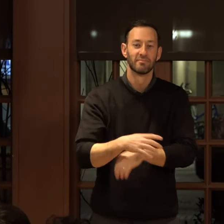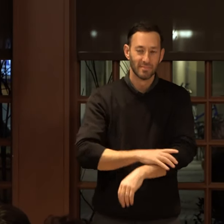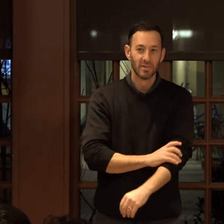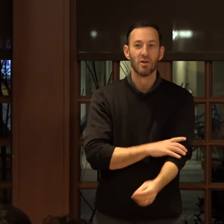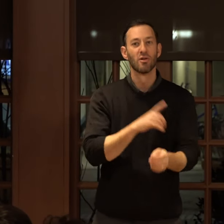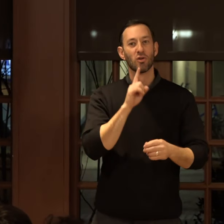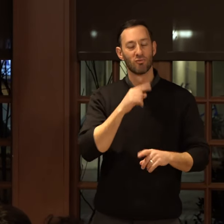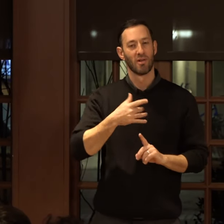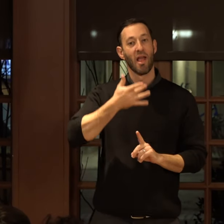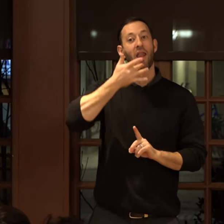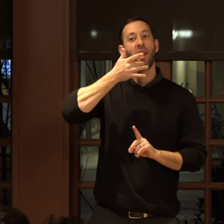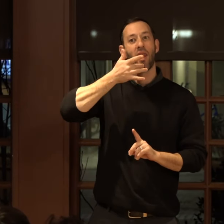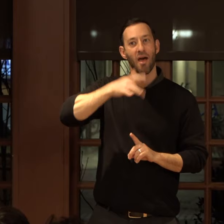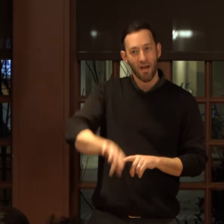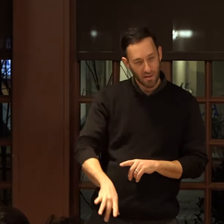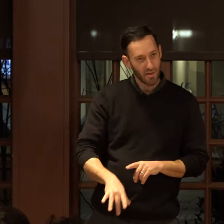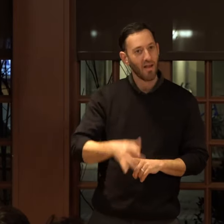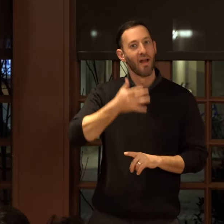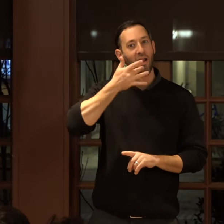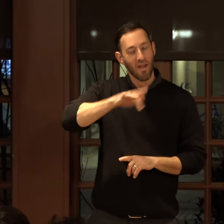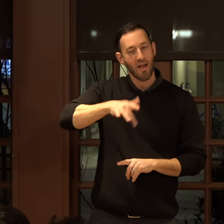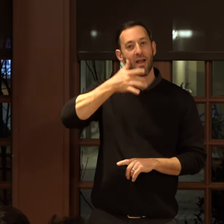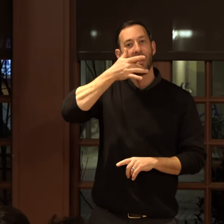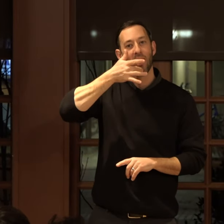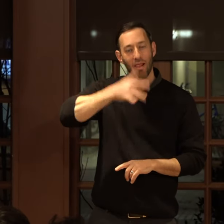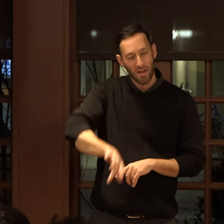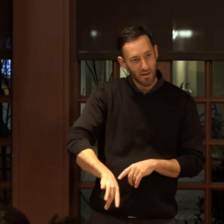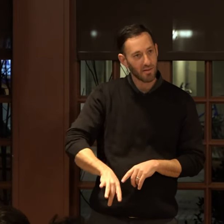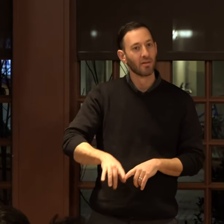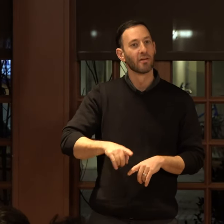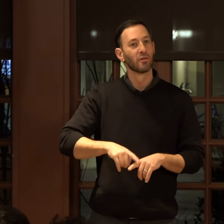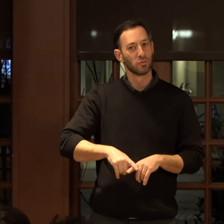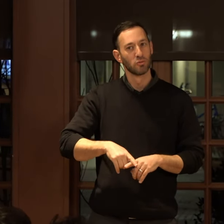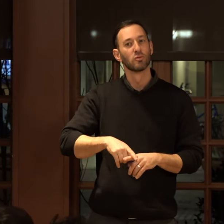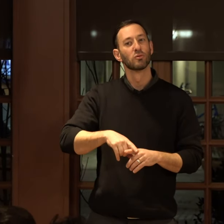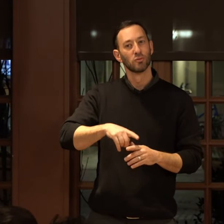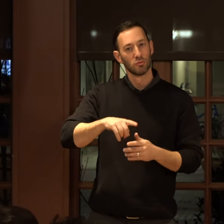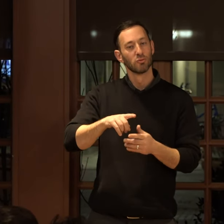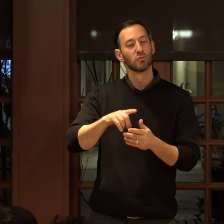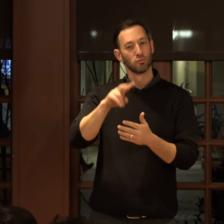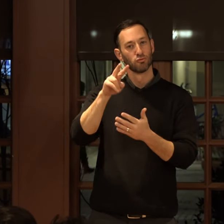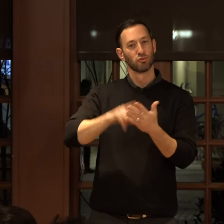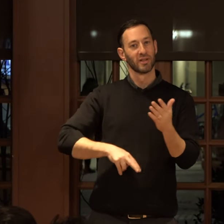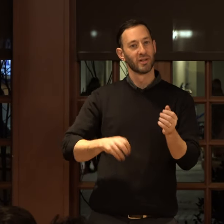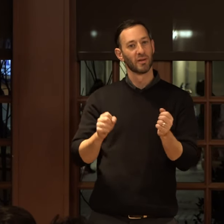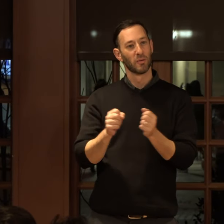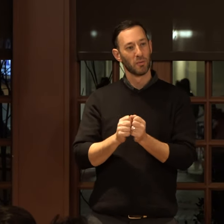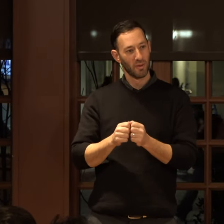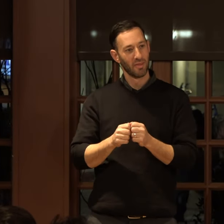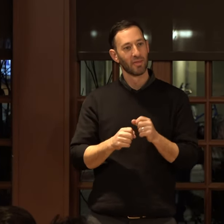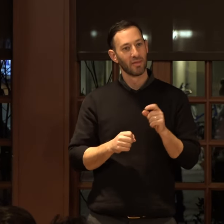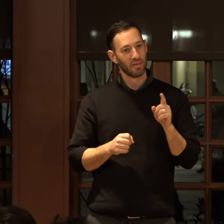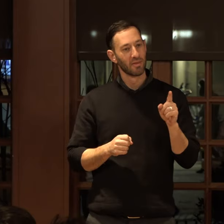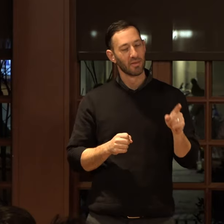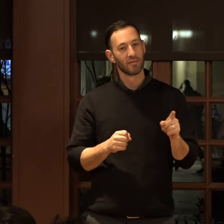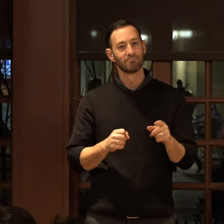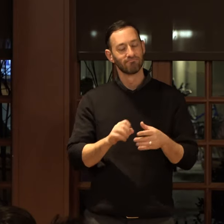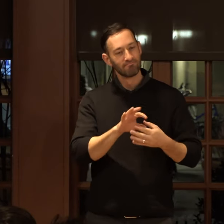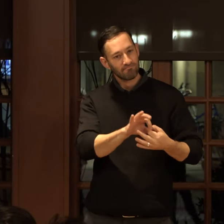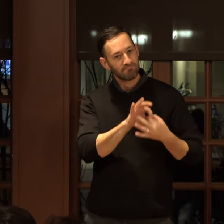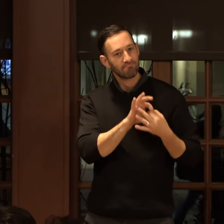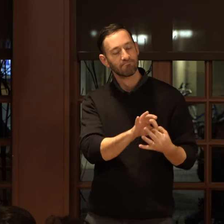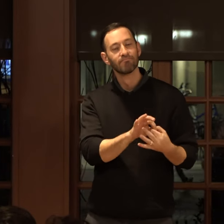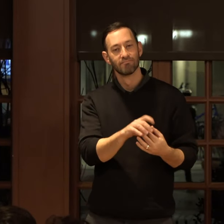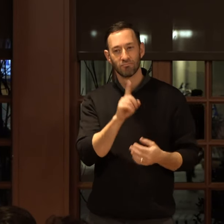It's really lucky, I think. It's a lucky, lucky thing to get to read with Ken. So, I